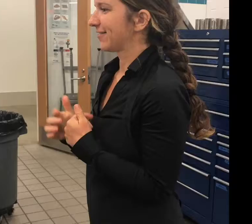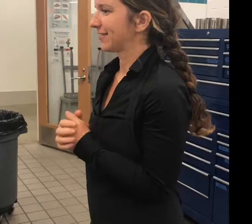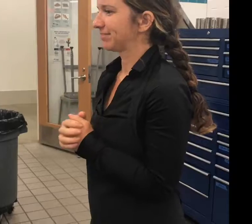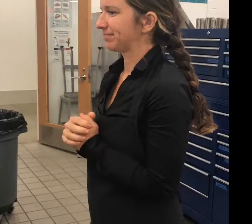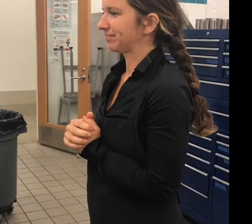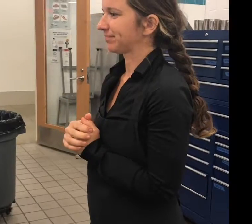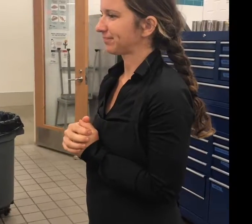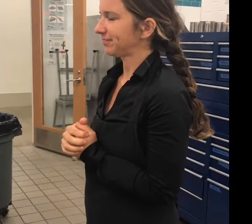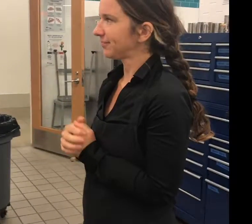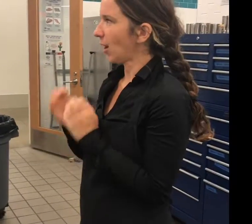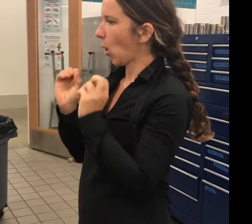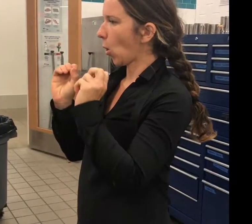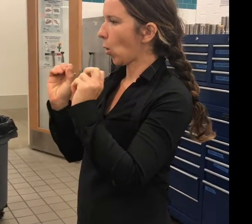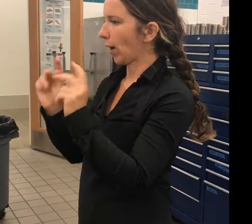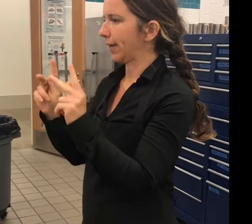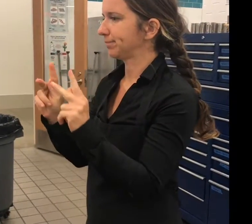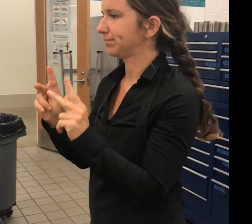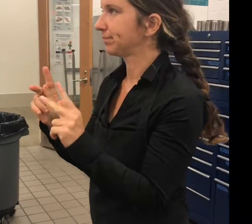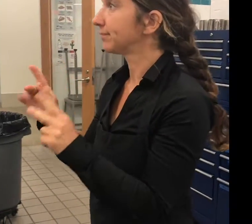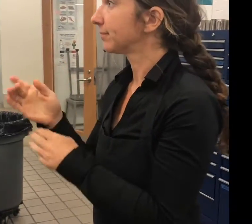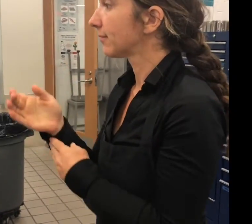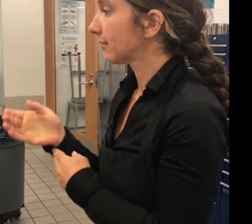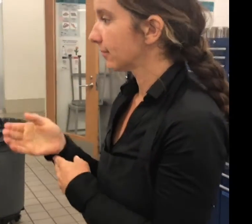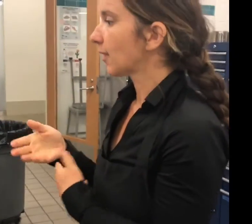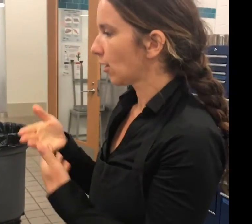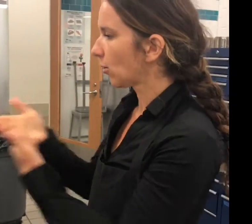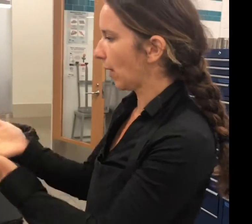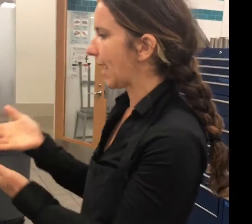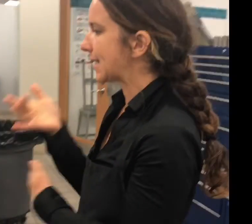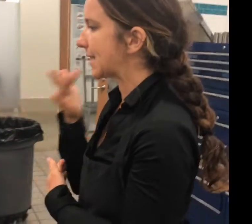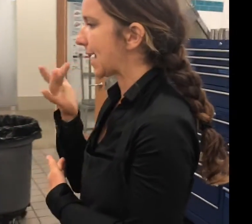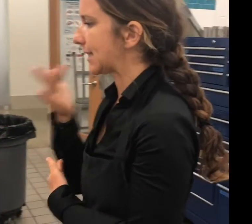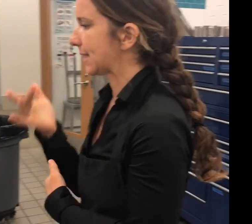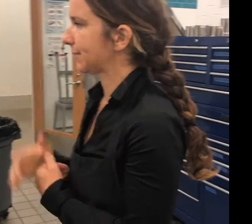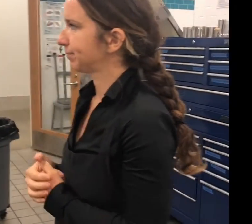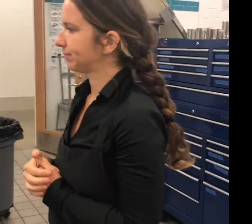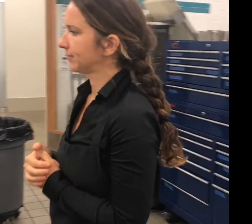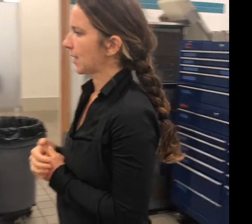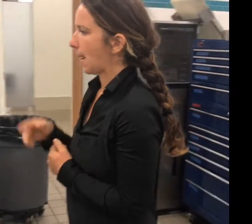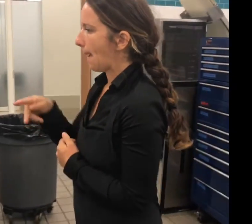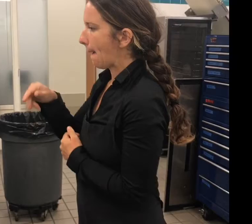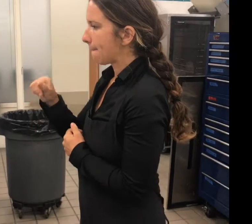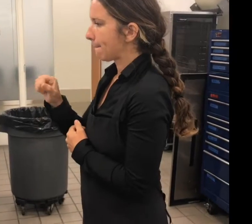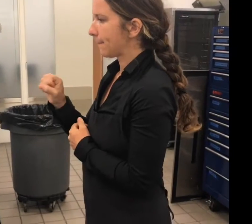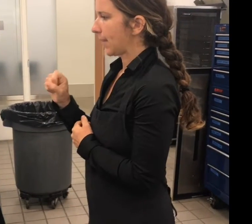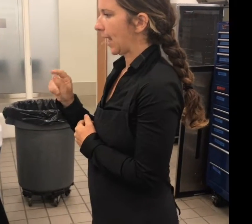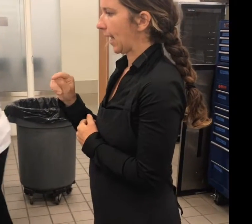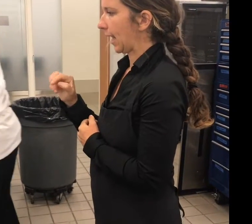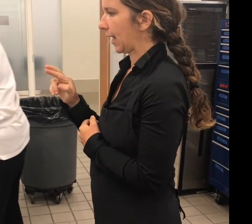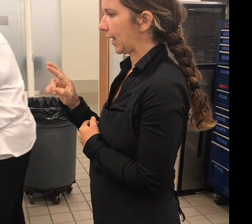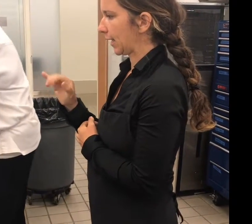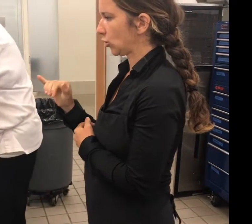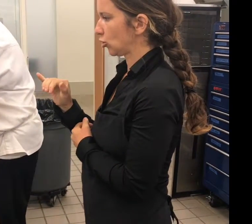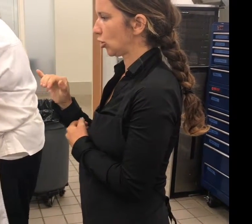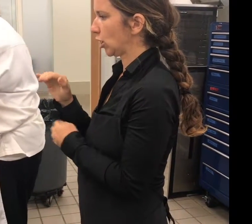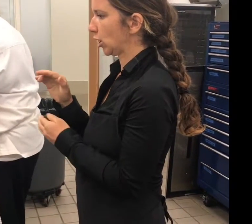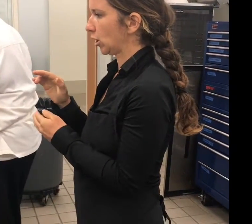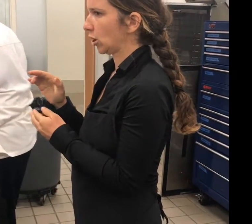Okay, so go ahead and taste it. This is pastry cream. You guys are going to learn how to make this. I make a different thing than I love. I'm sure you're surprised.